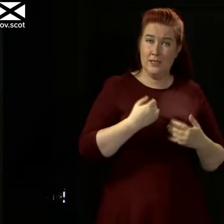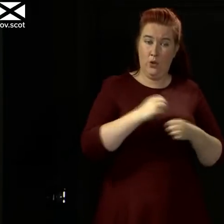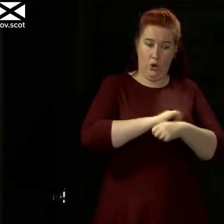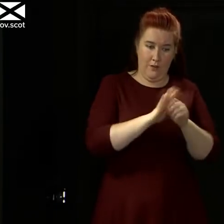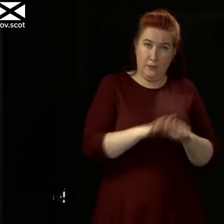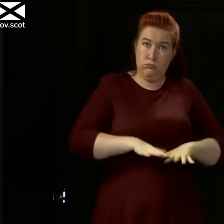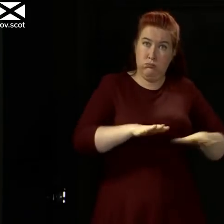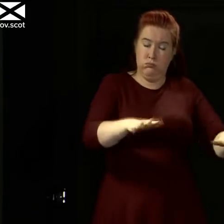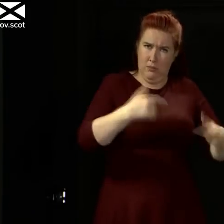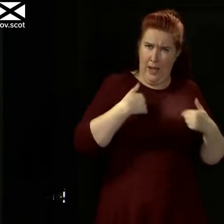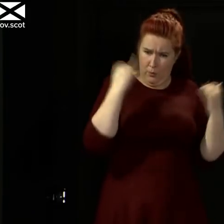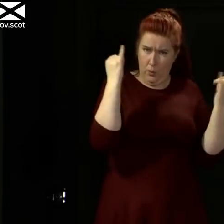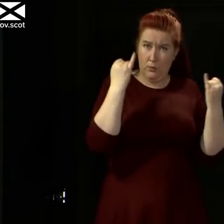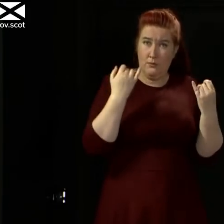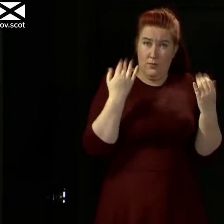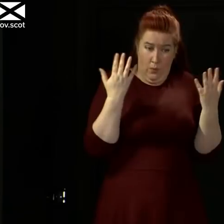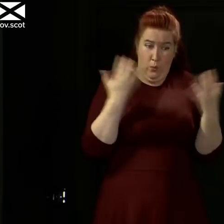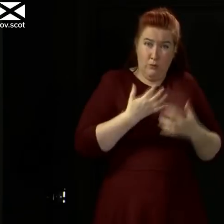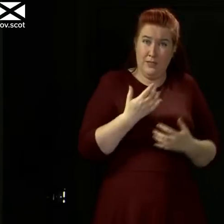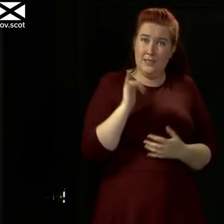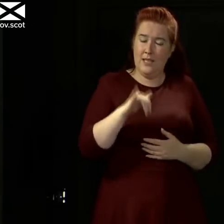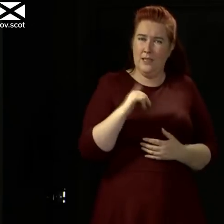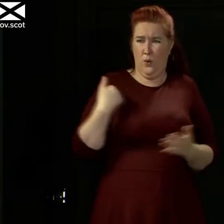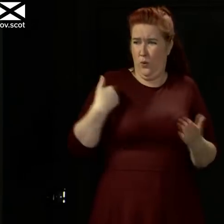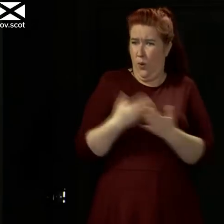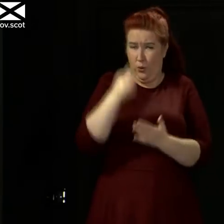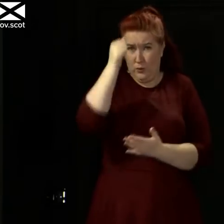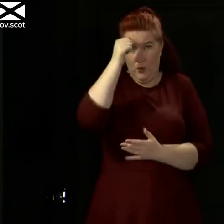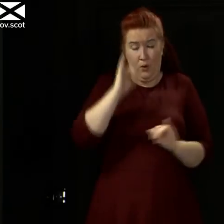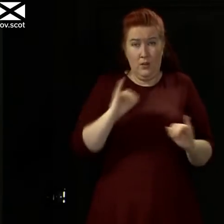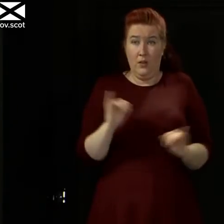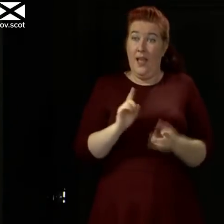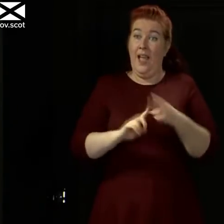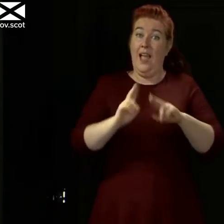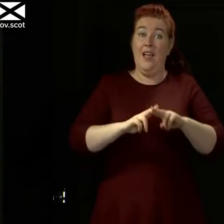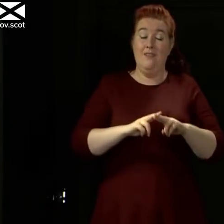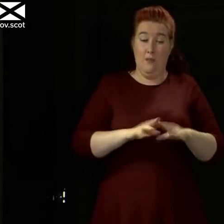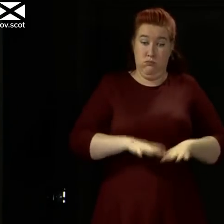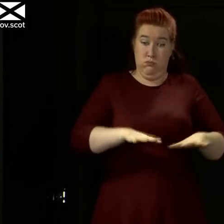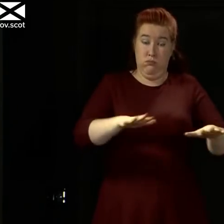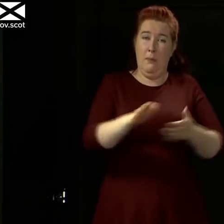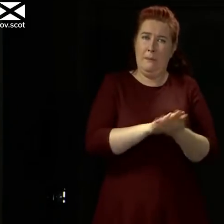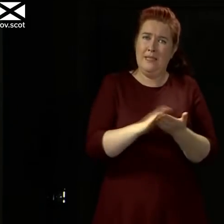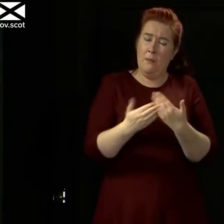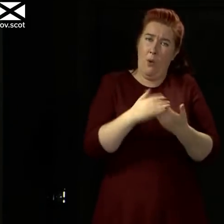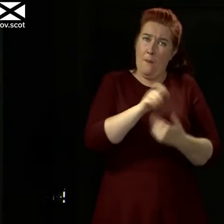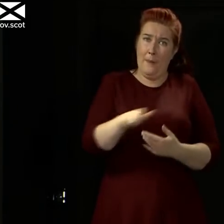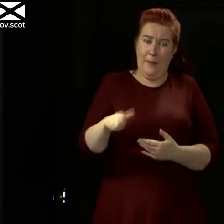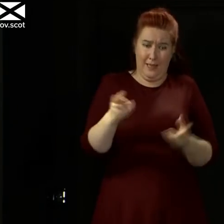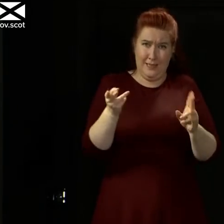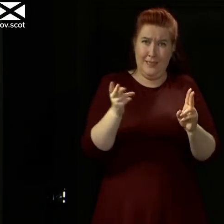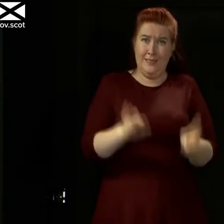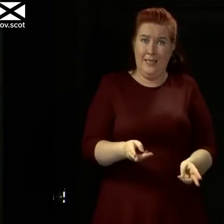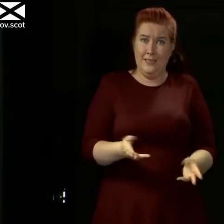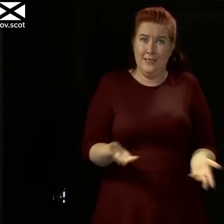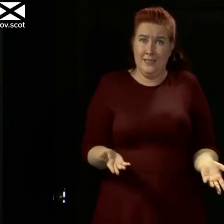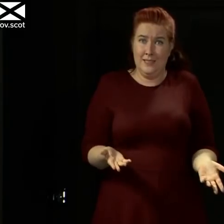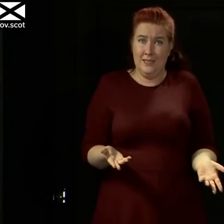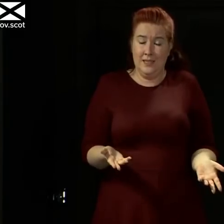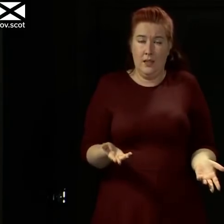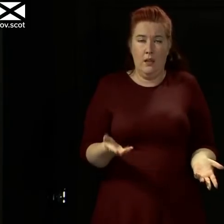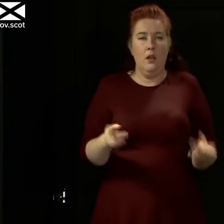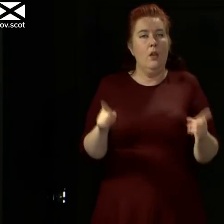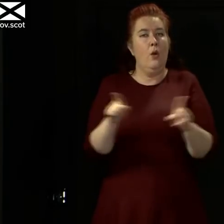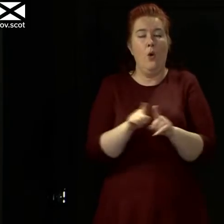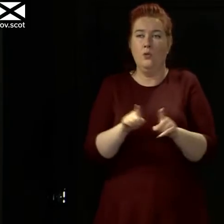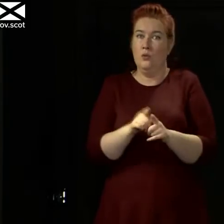and do all of us know from bitter experience over the past four months that that will lead to more people dying, but it will also, and everything we learn